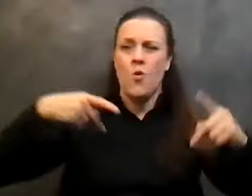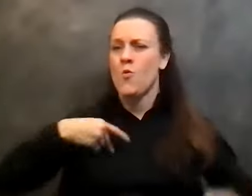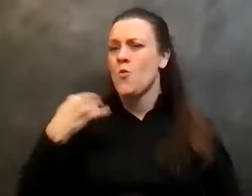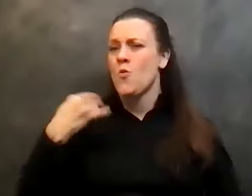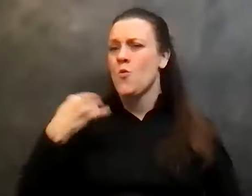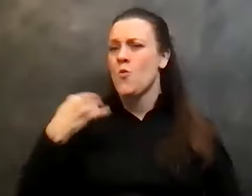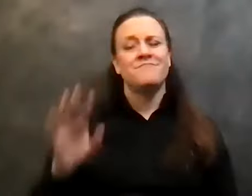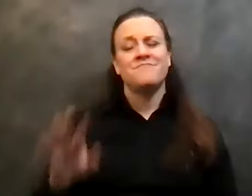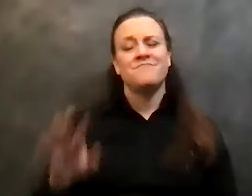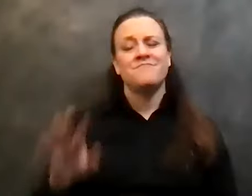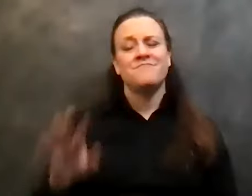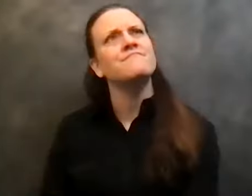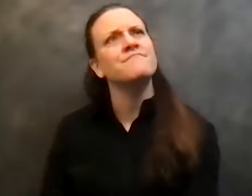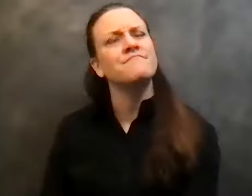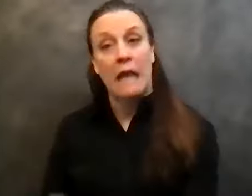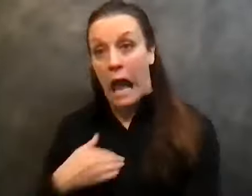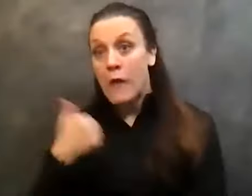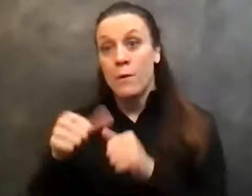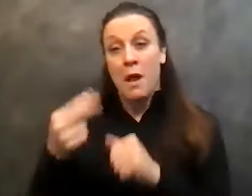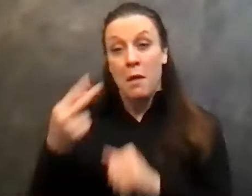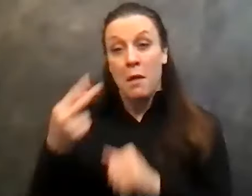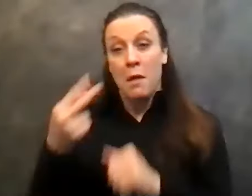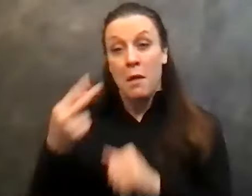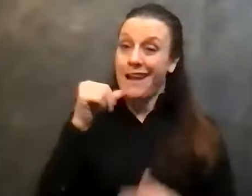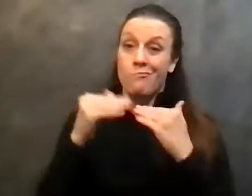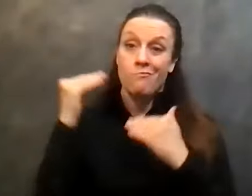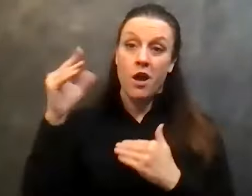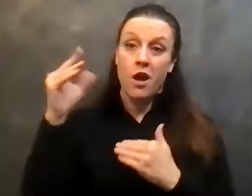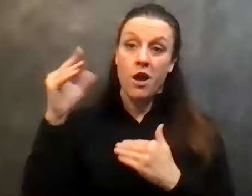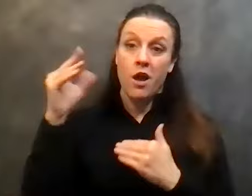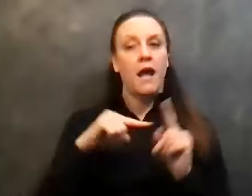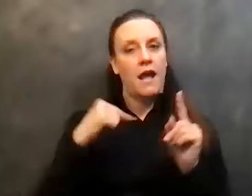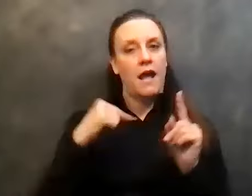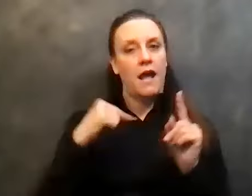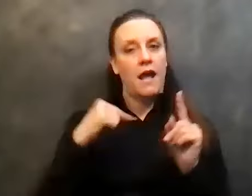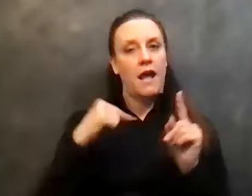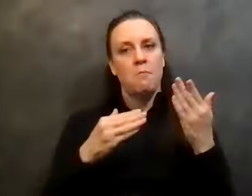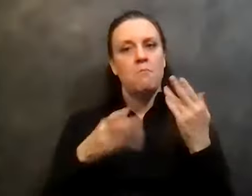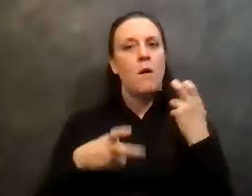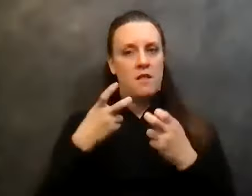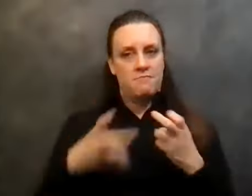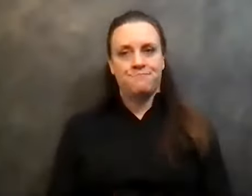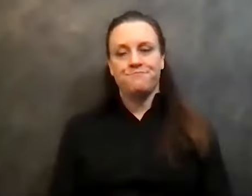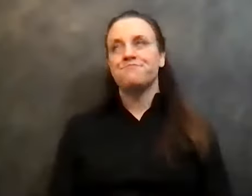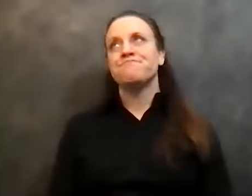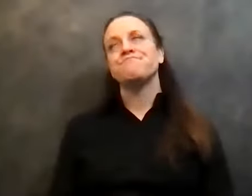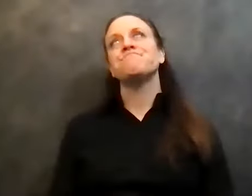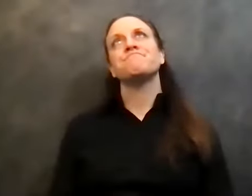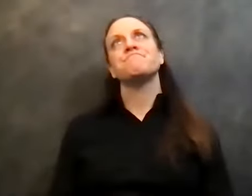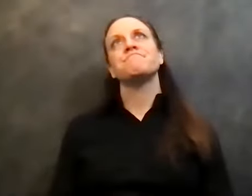I, I don't remember very much of it at all, but I, but I do, I do remember some of the problems like, uh, right out of